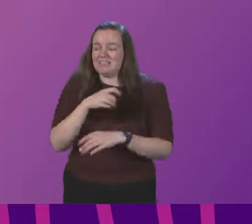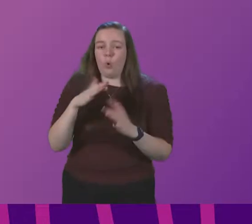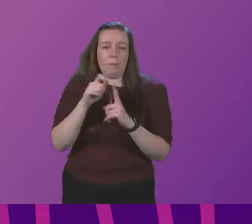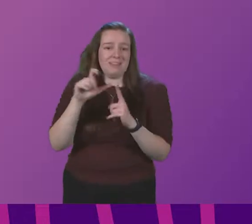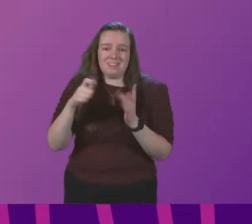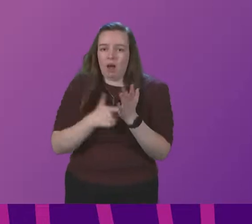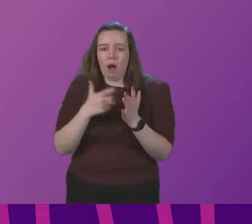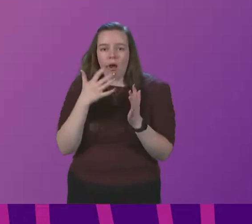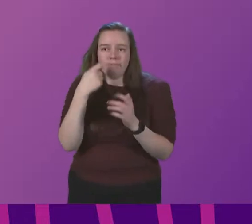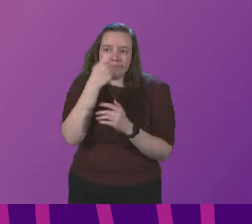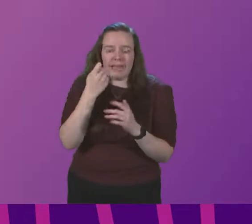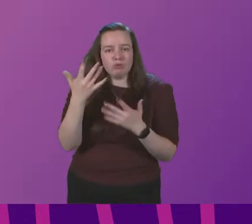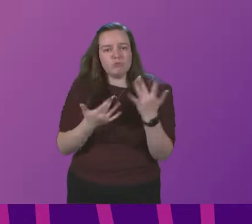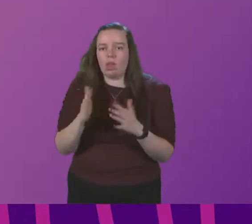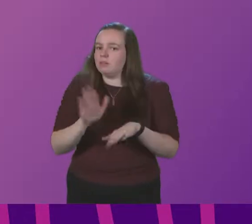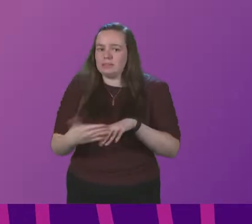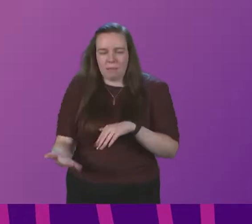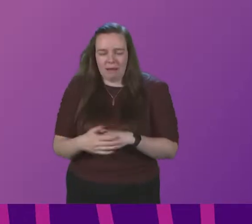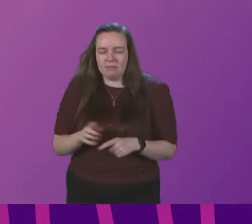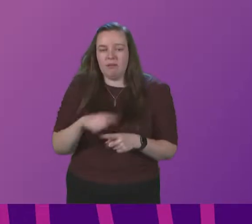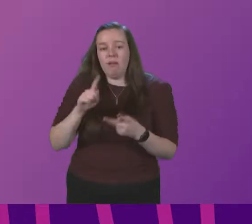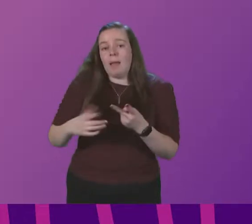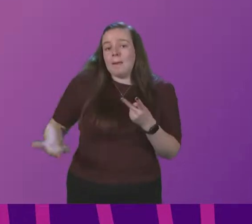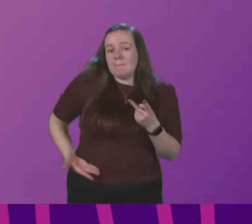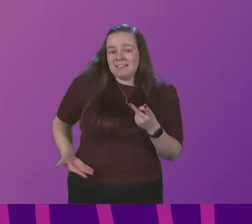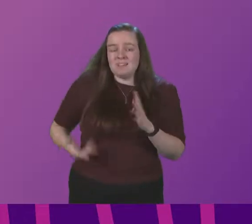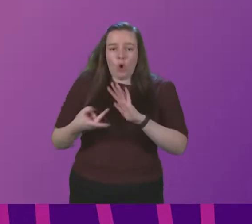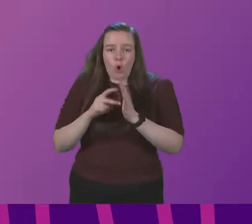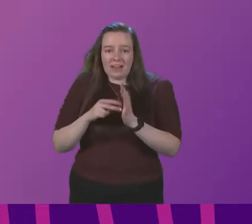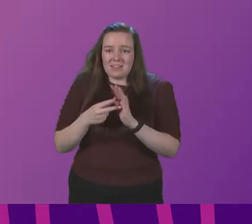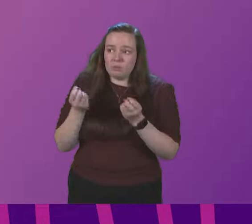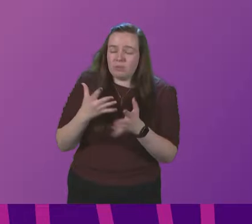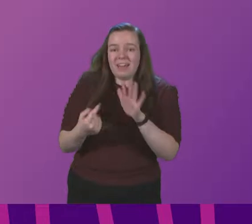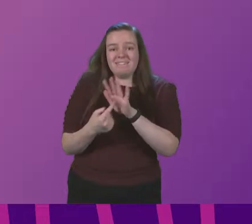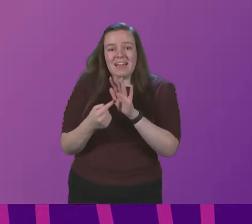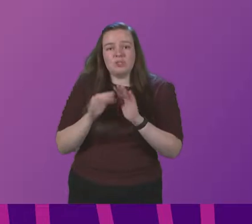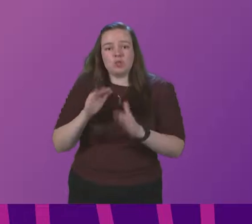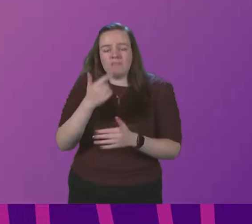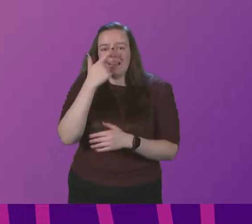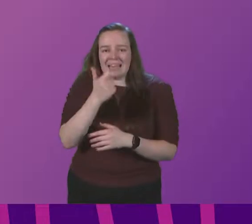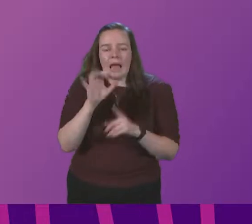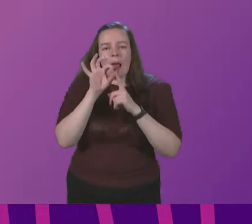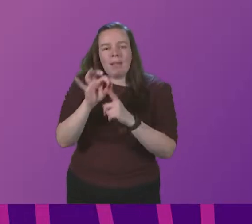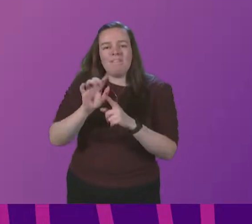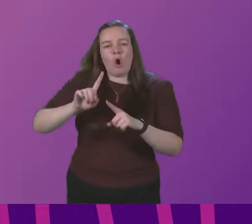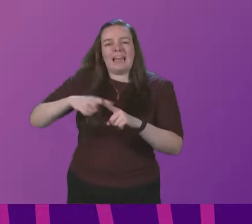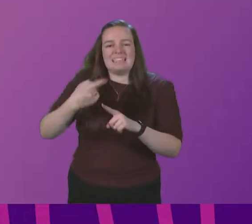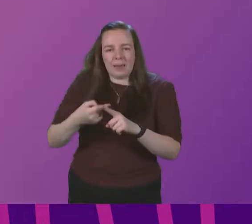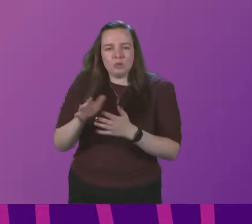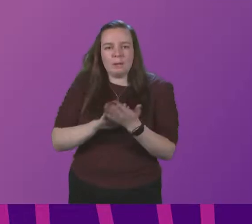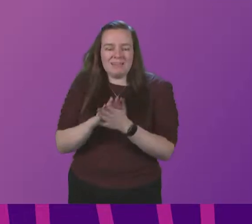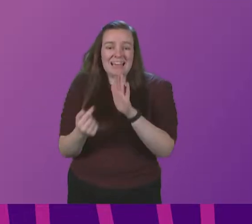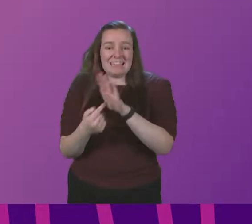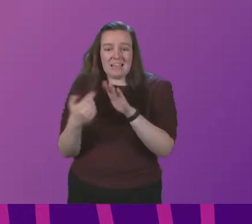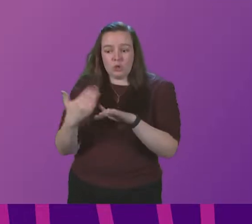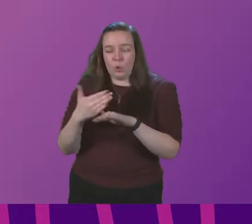PCR test result. Businesses and organisations providing vital services can apply for an exemption to allow essential workers